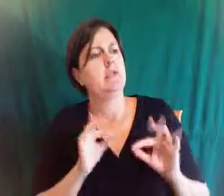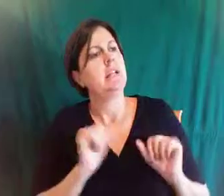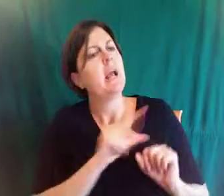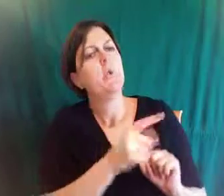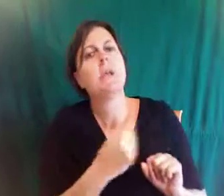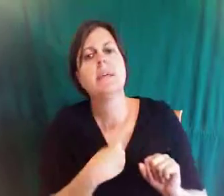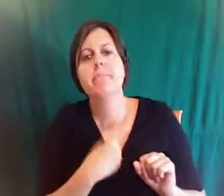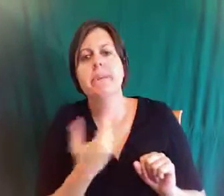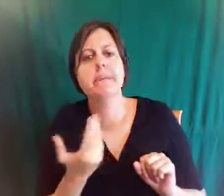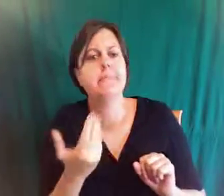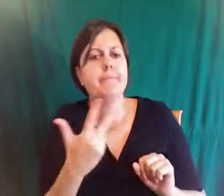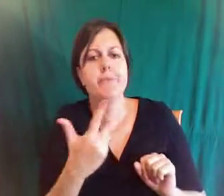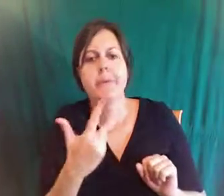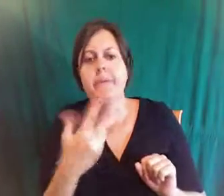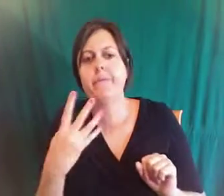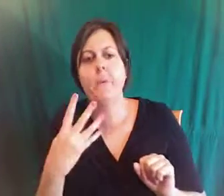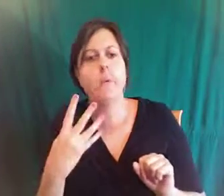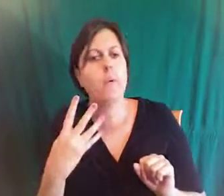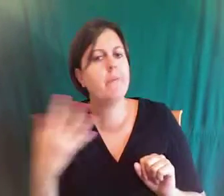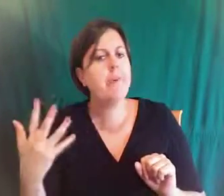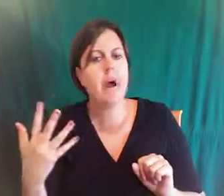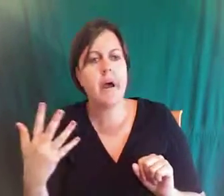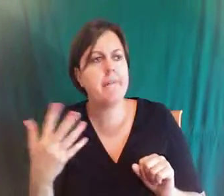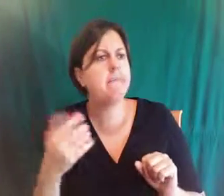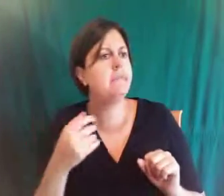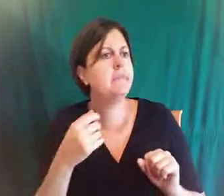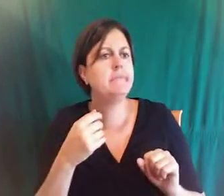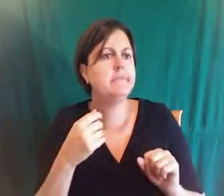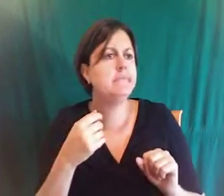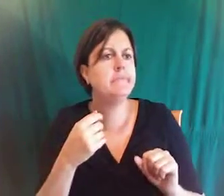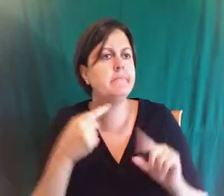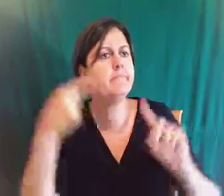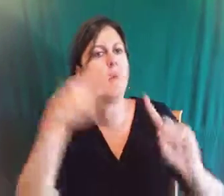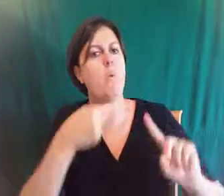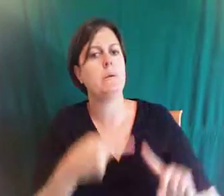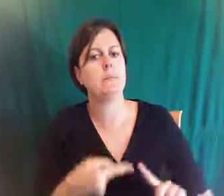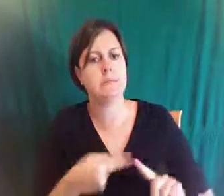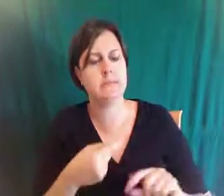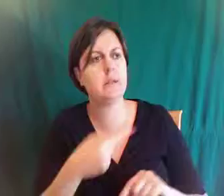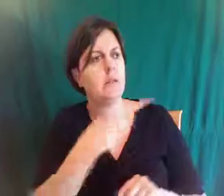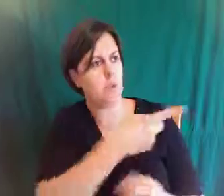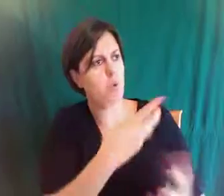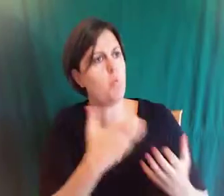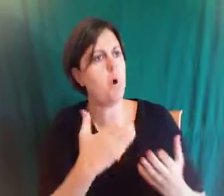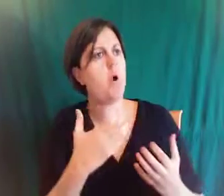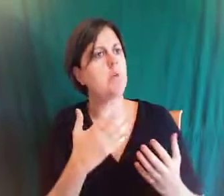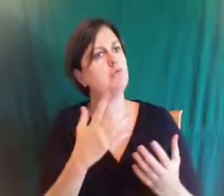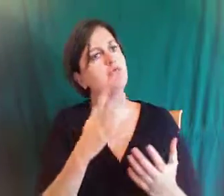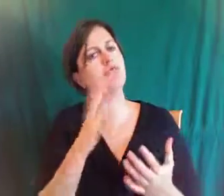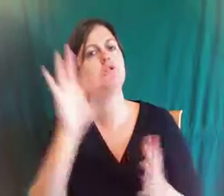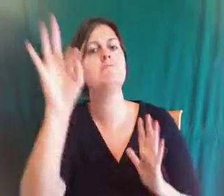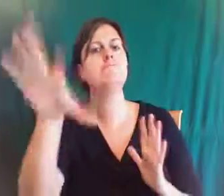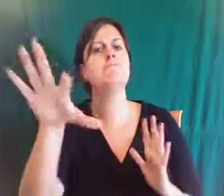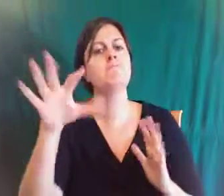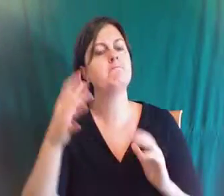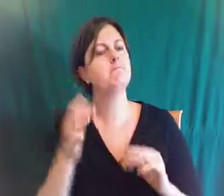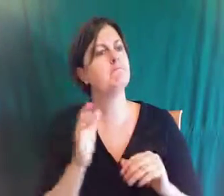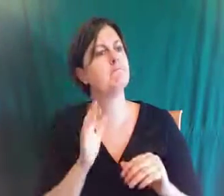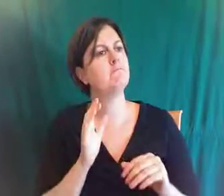major key points that that you want to hand our audience tonight about the